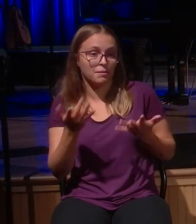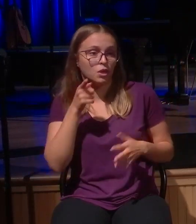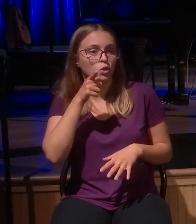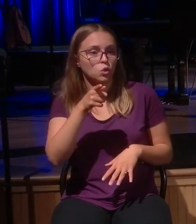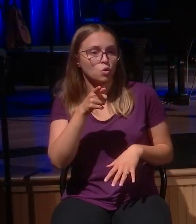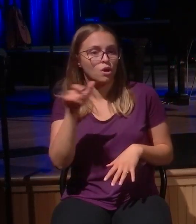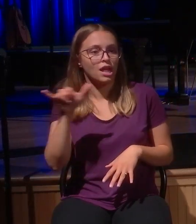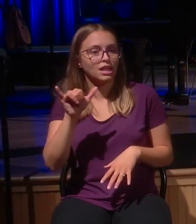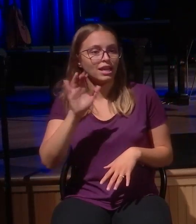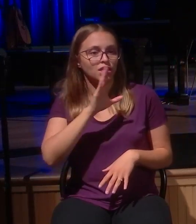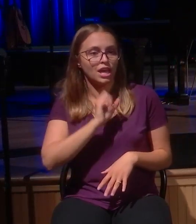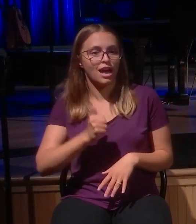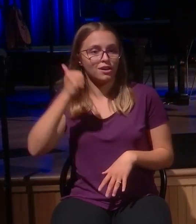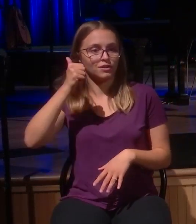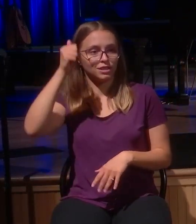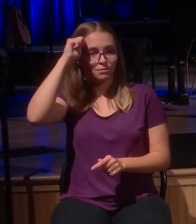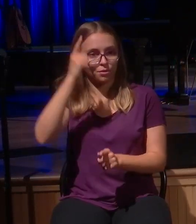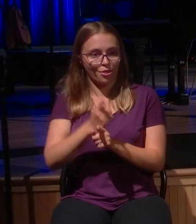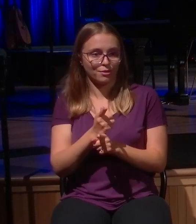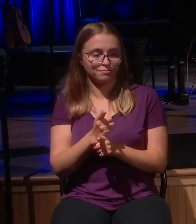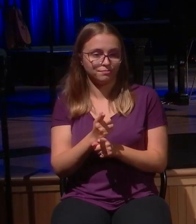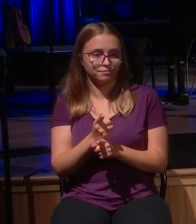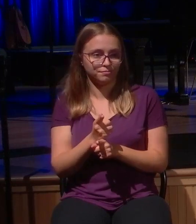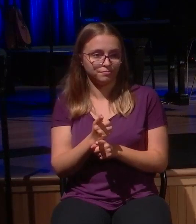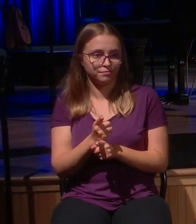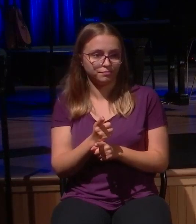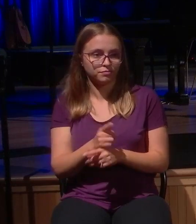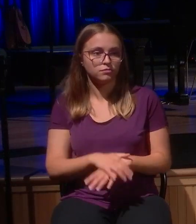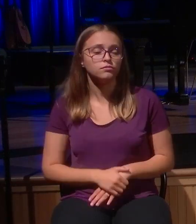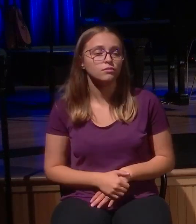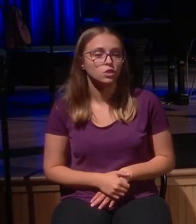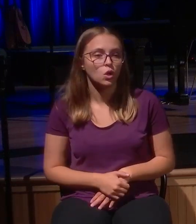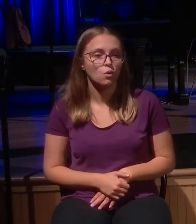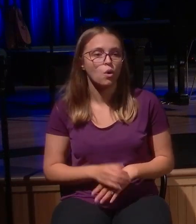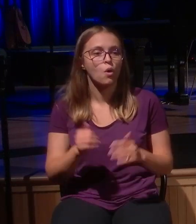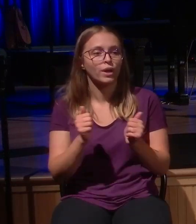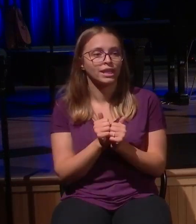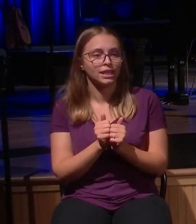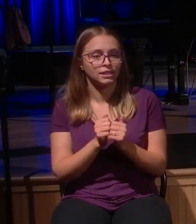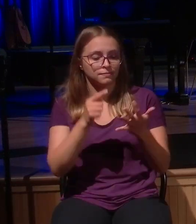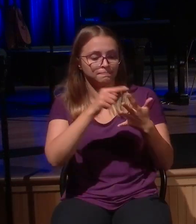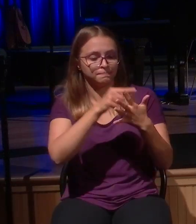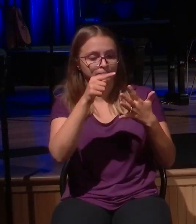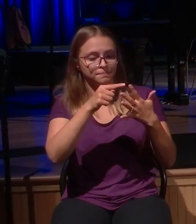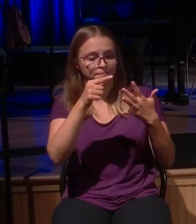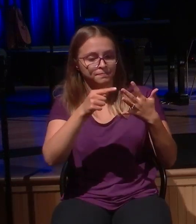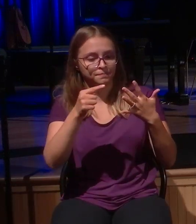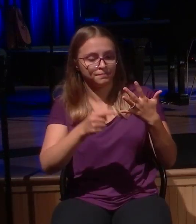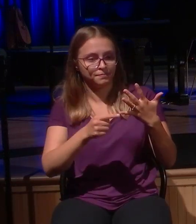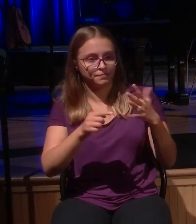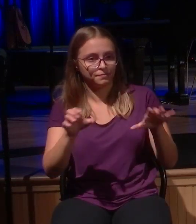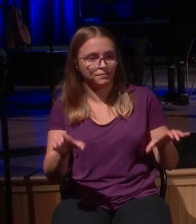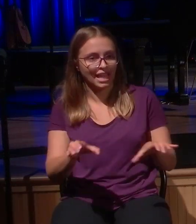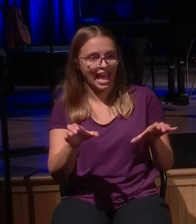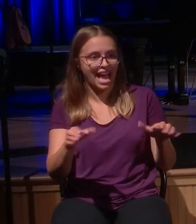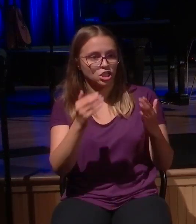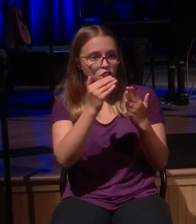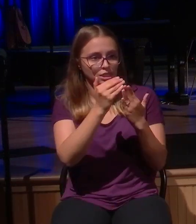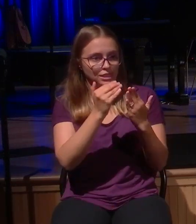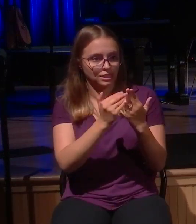In the midst of these action steps, I just want to pinpoint one. Just one. And we're going to have my wife and